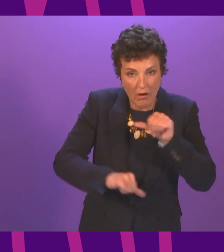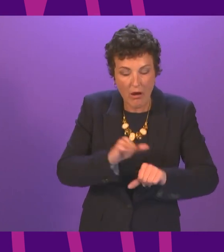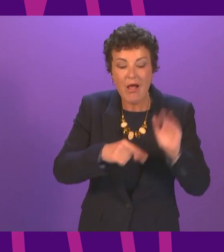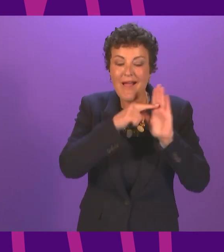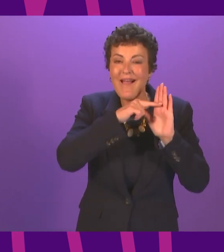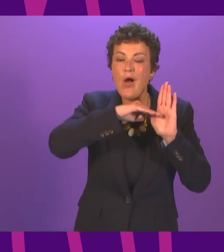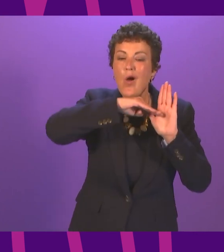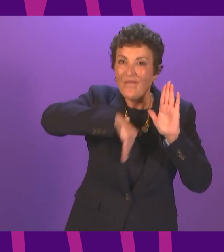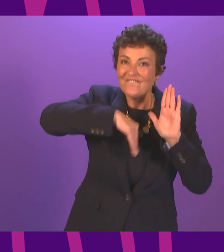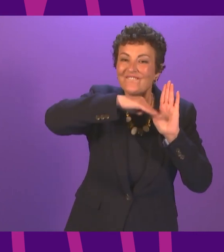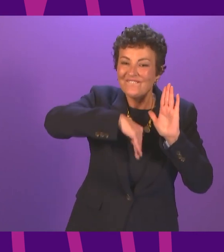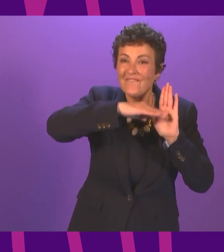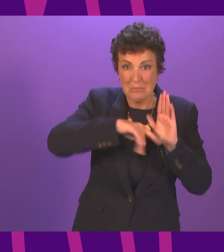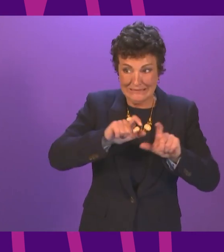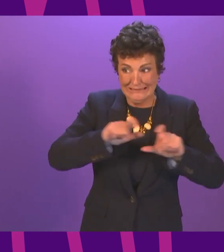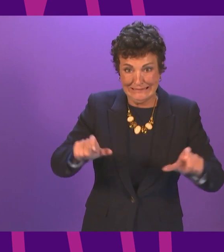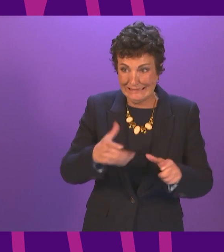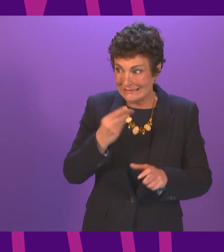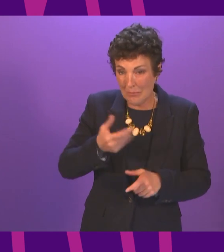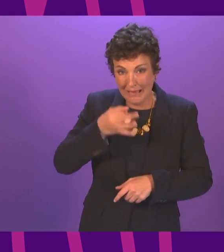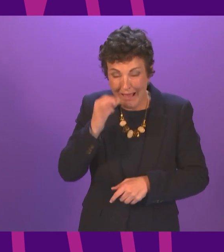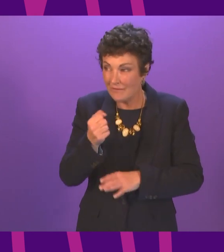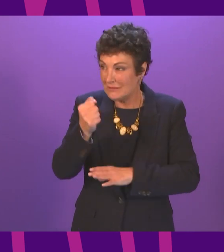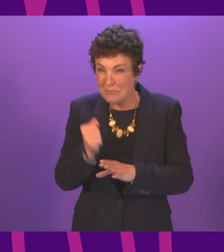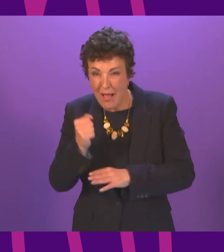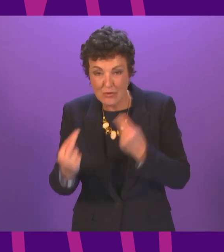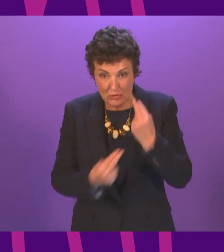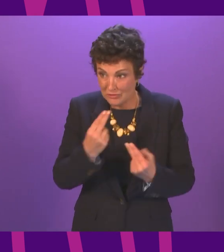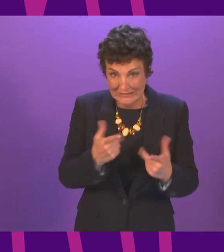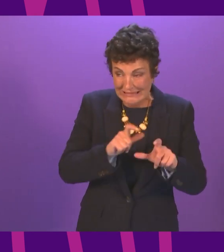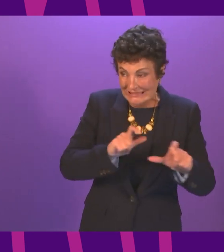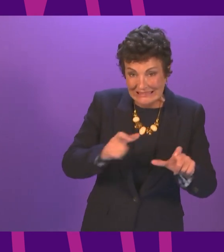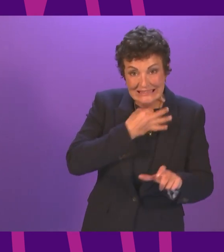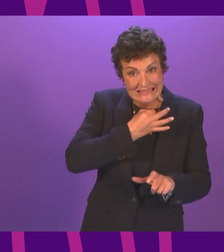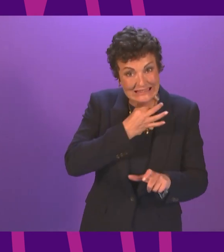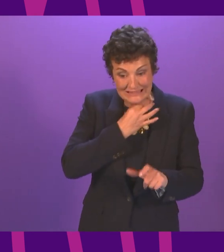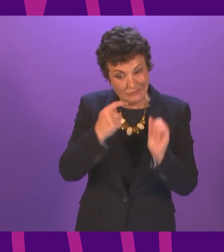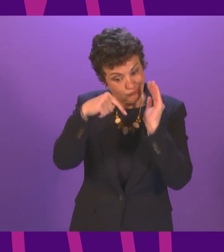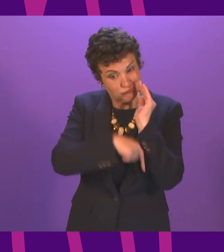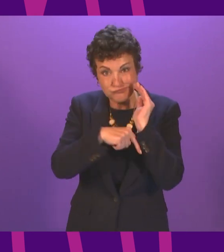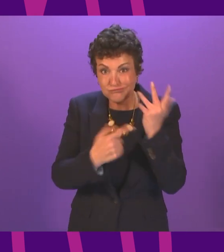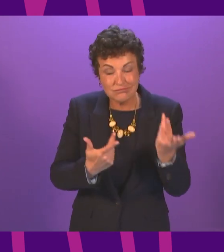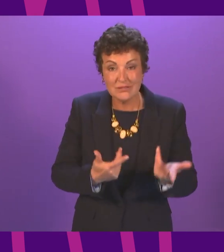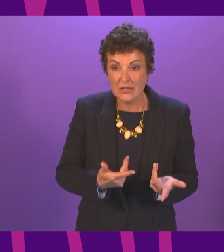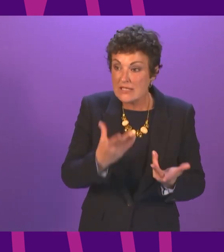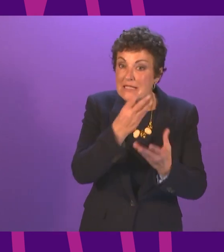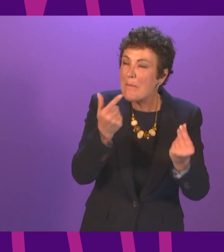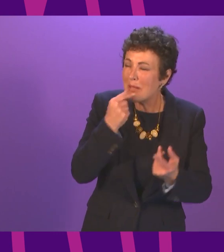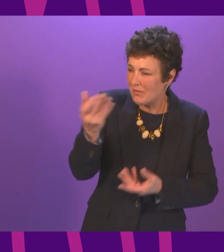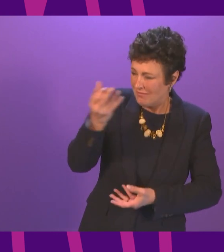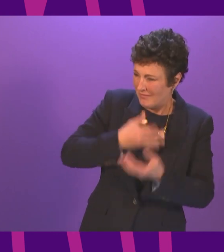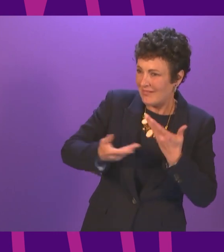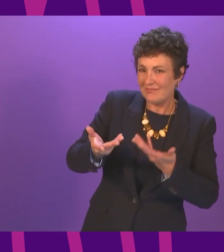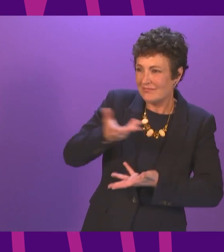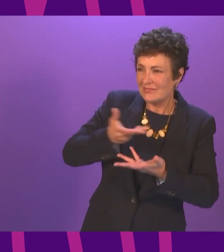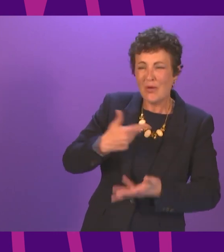there are hospitality businesses which are teetering on the brink of survival. Many who have spoken to me cannot understand why restrictions are